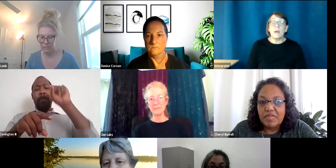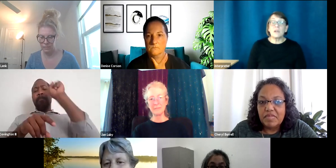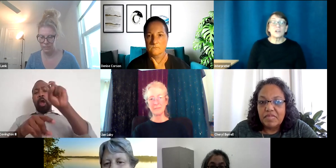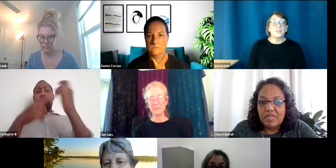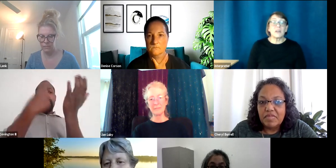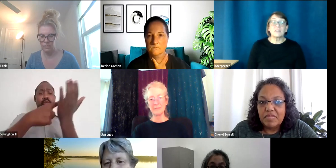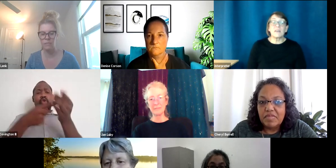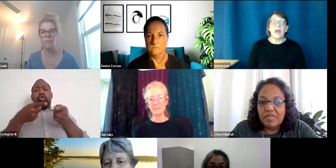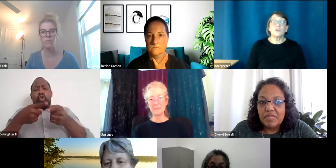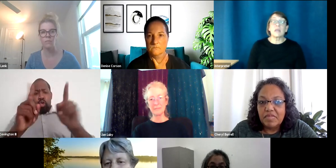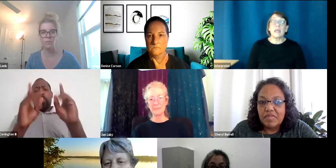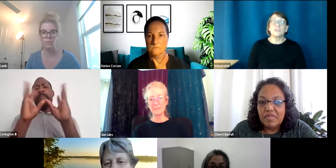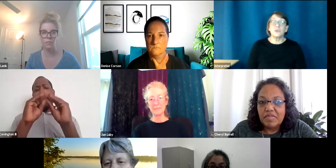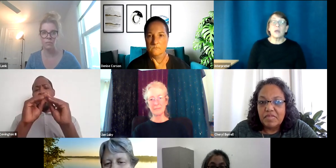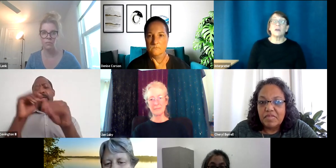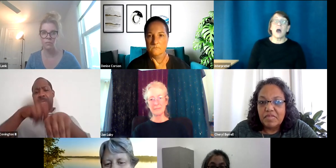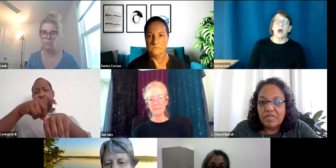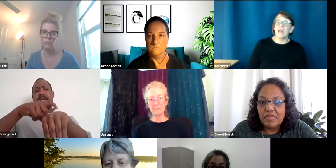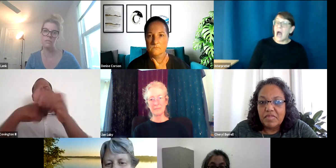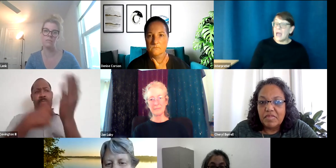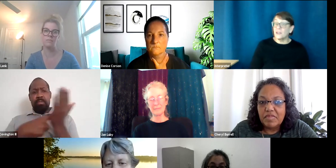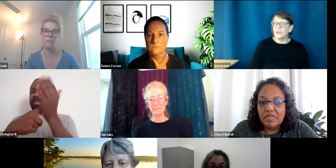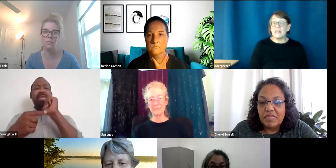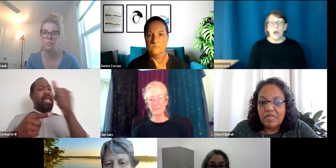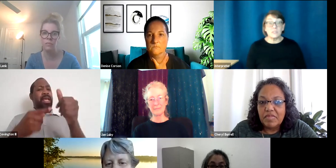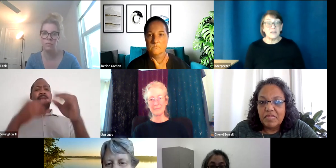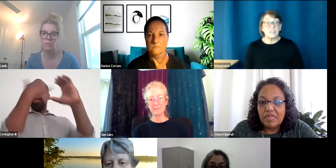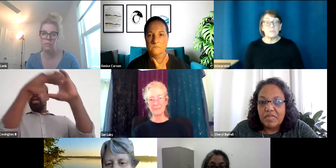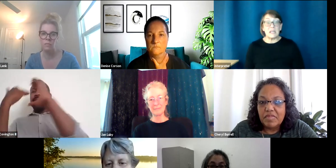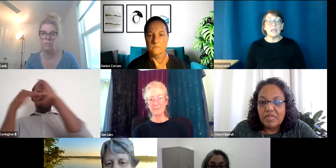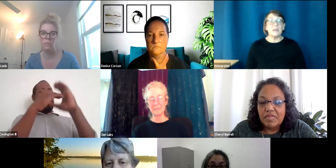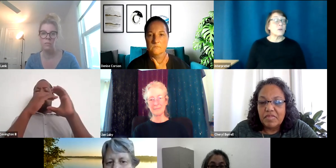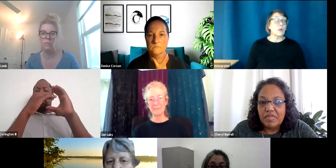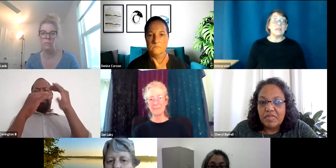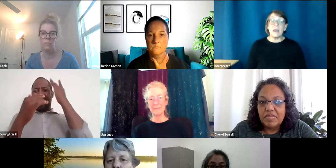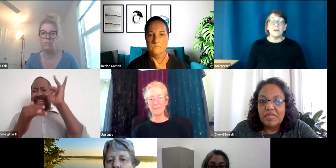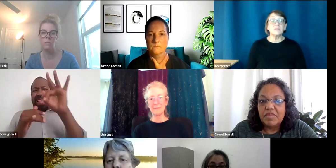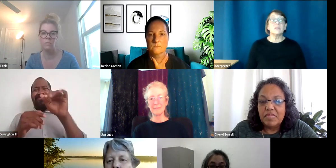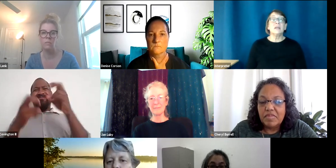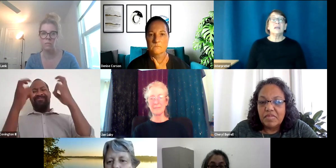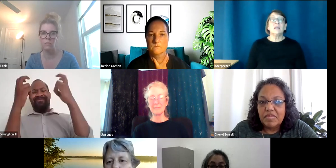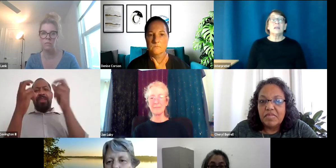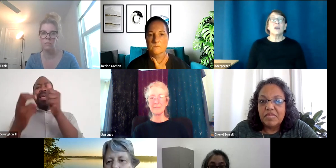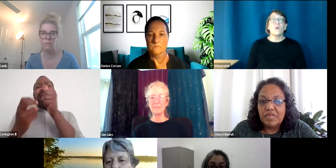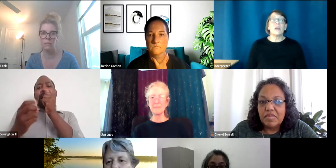webinars and things like that, you can't do it online or outside of this meeting or emails, you know.